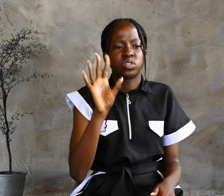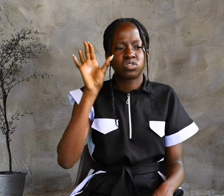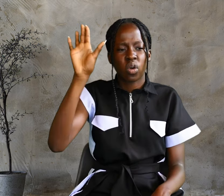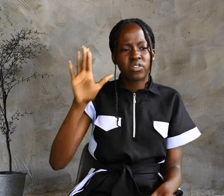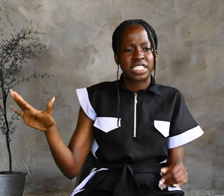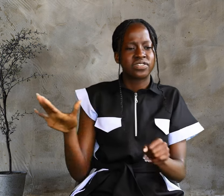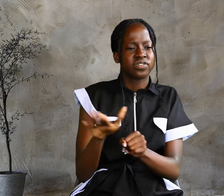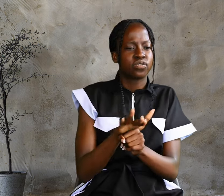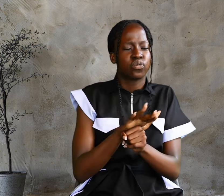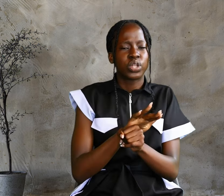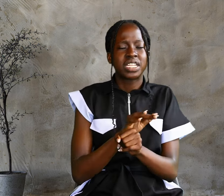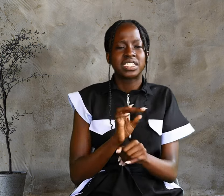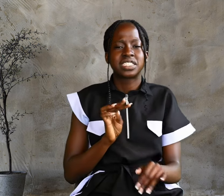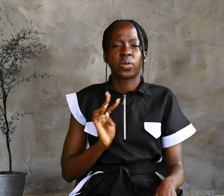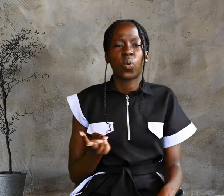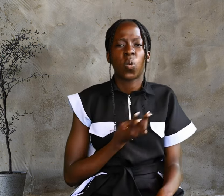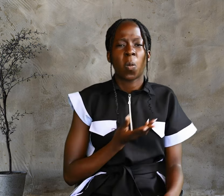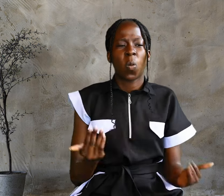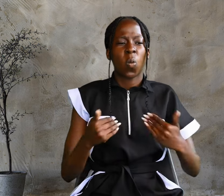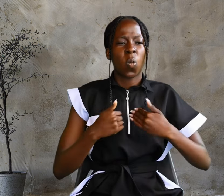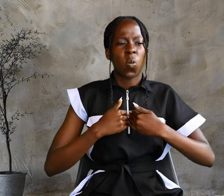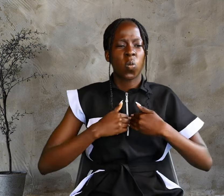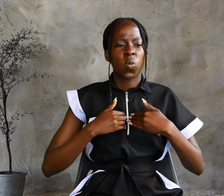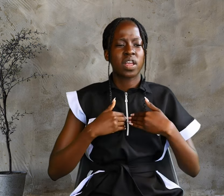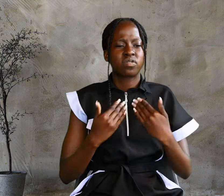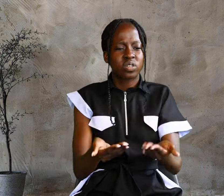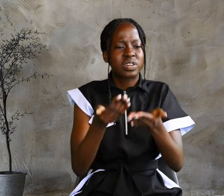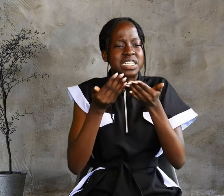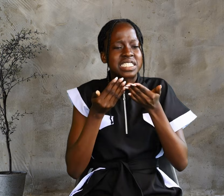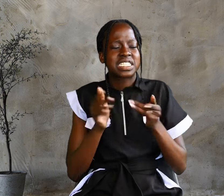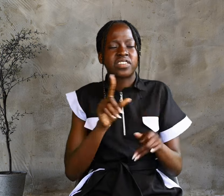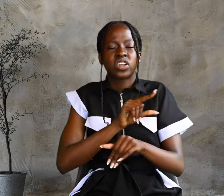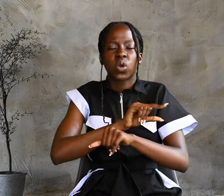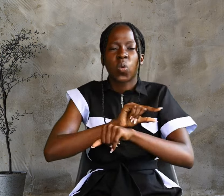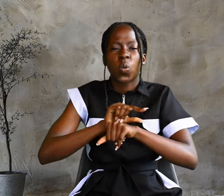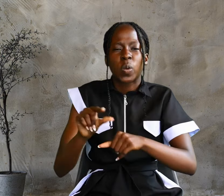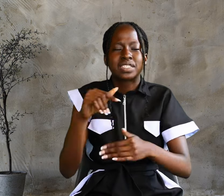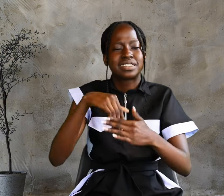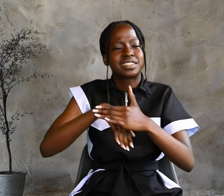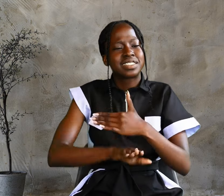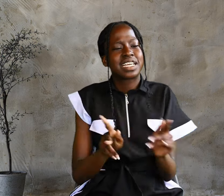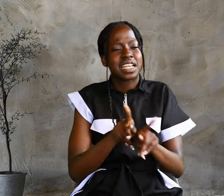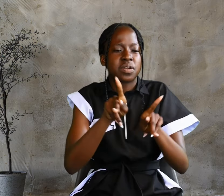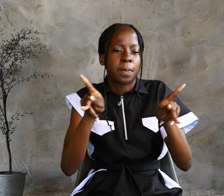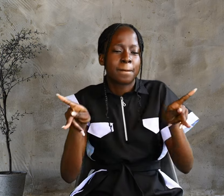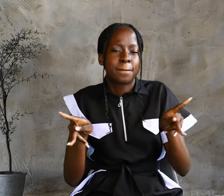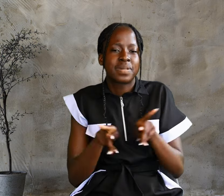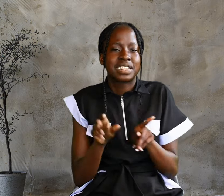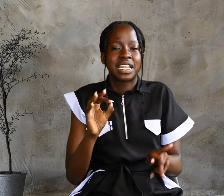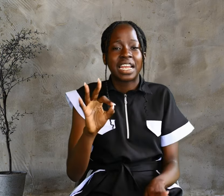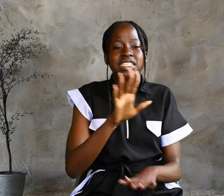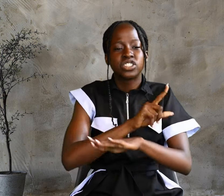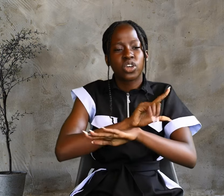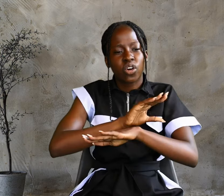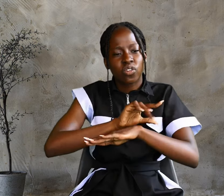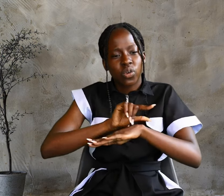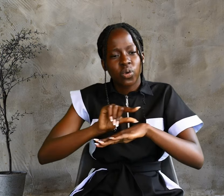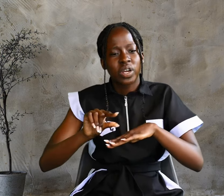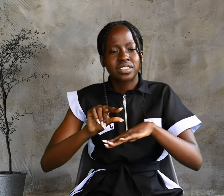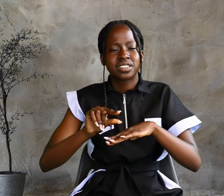Out of His fullness, we have all received grace, in place of grace